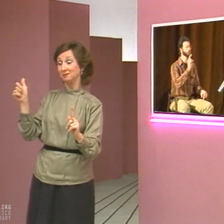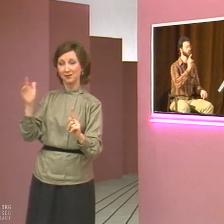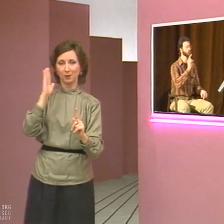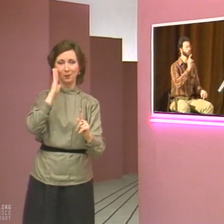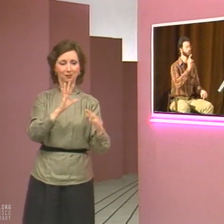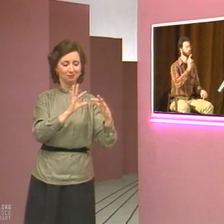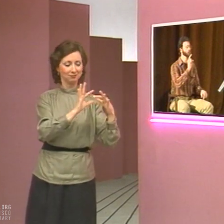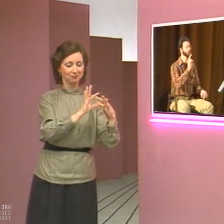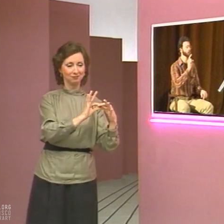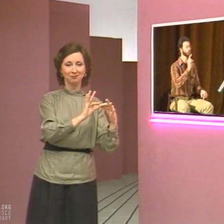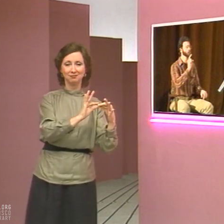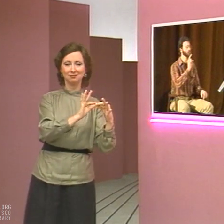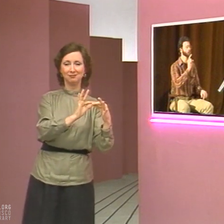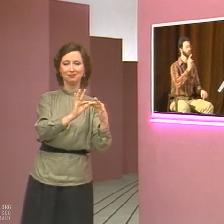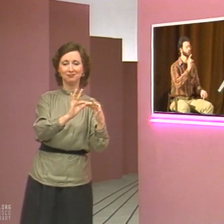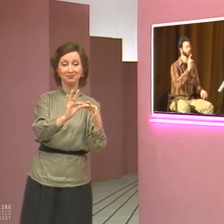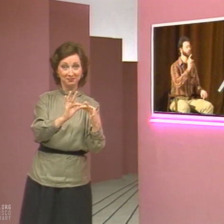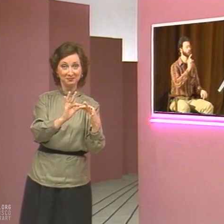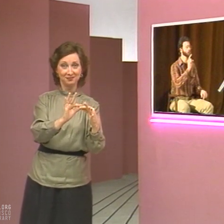of the additional ideas presented.